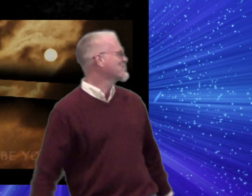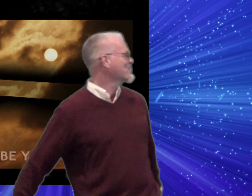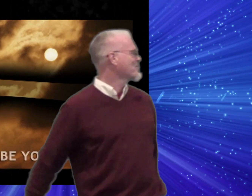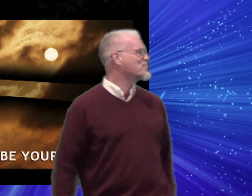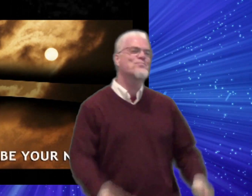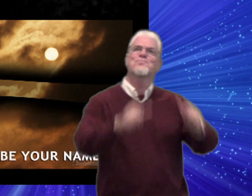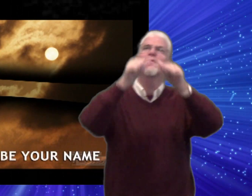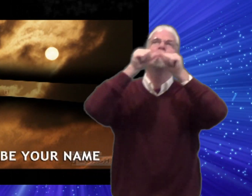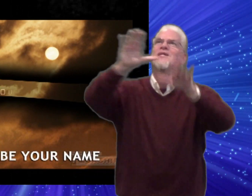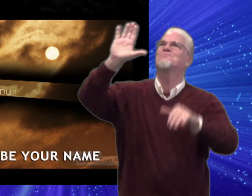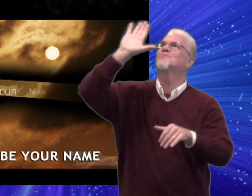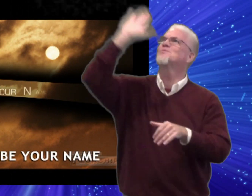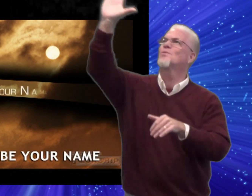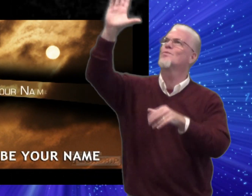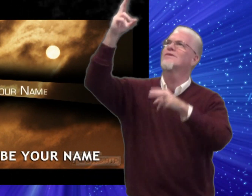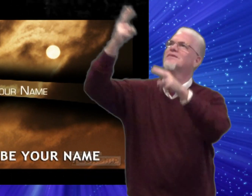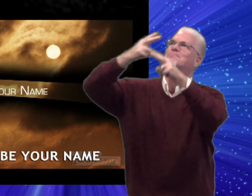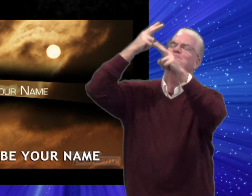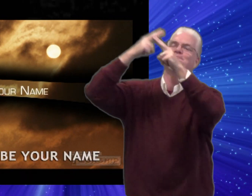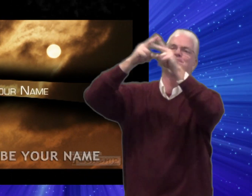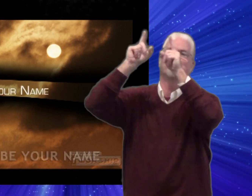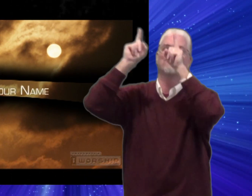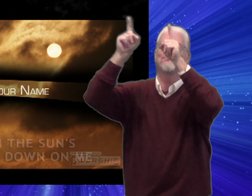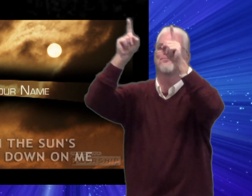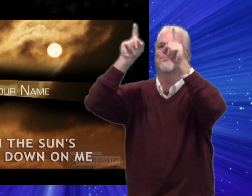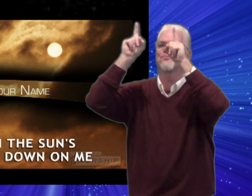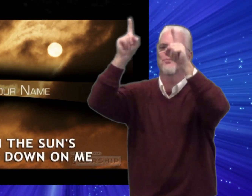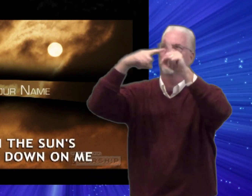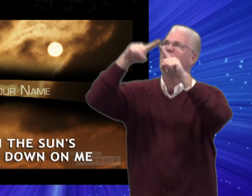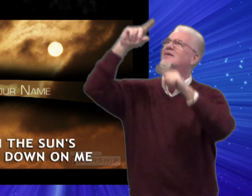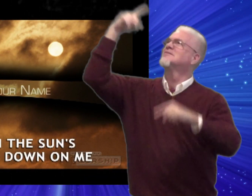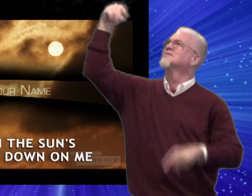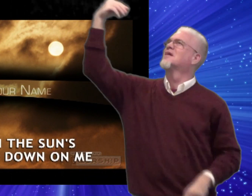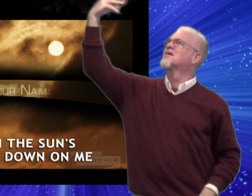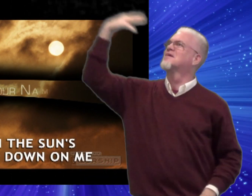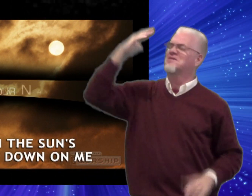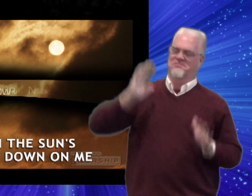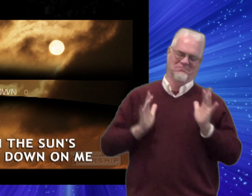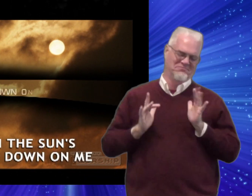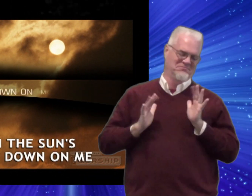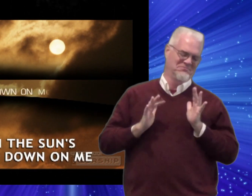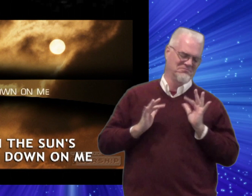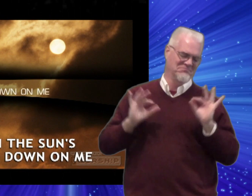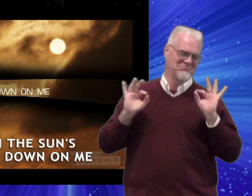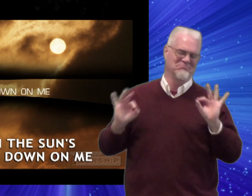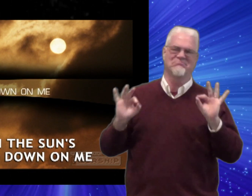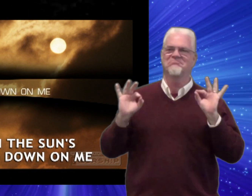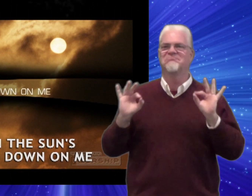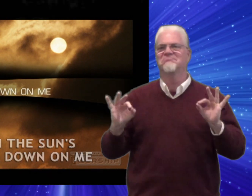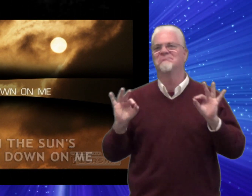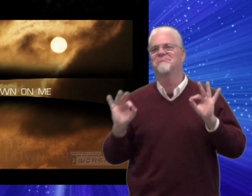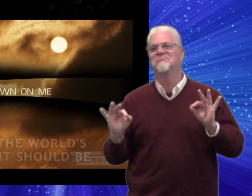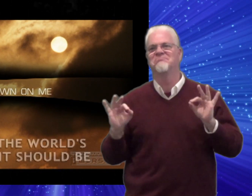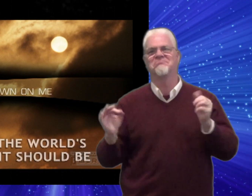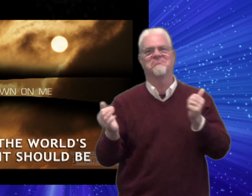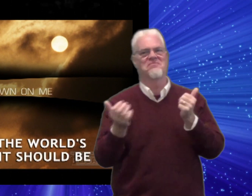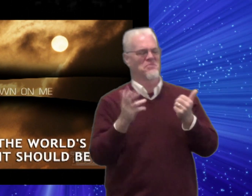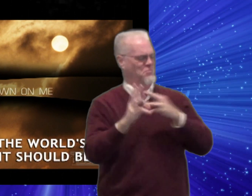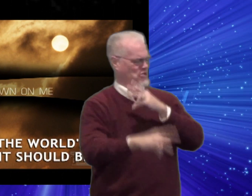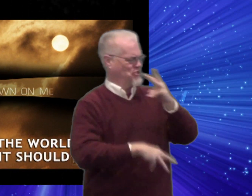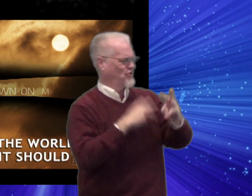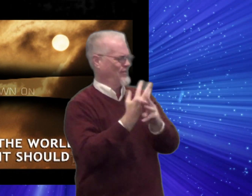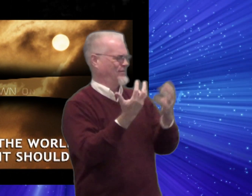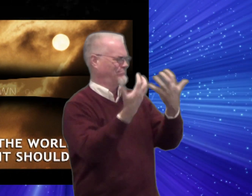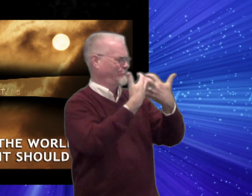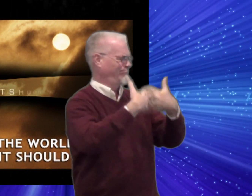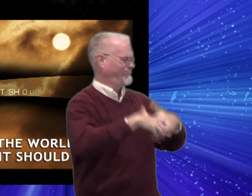Blessed be your name When the sun's shining down on me When